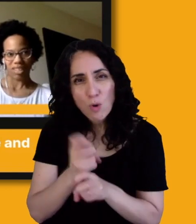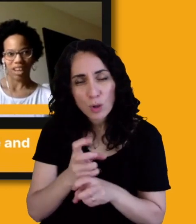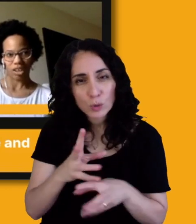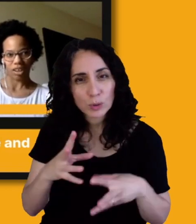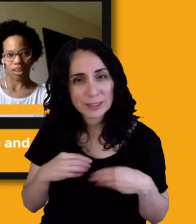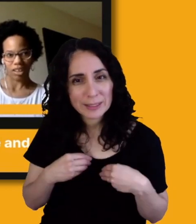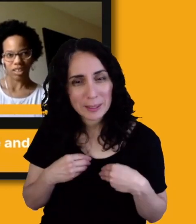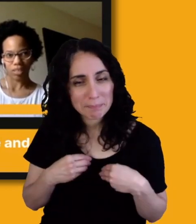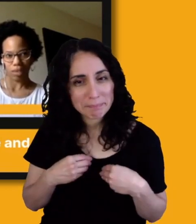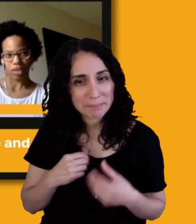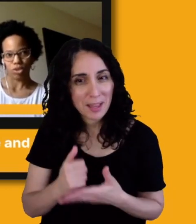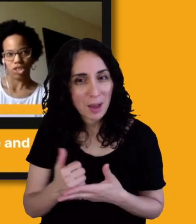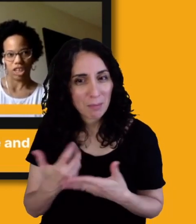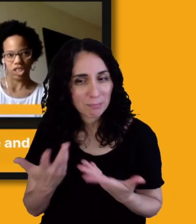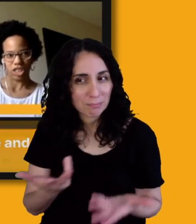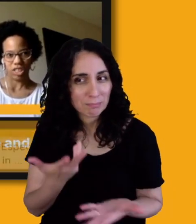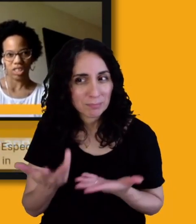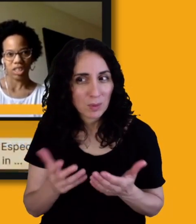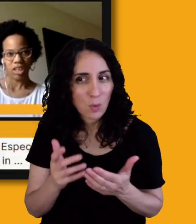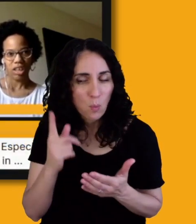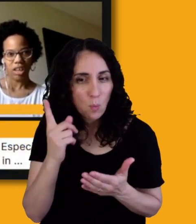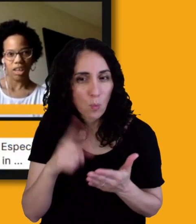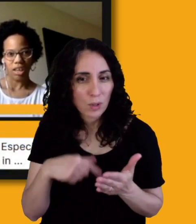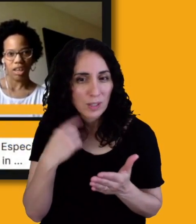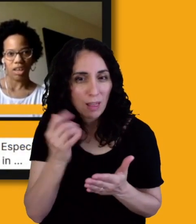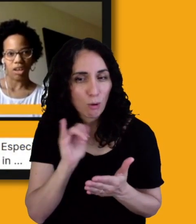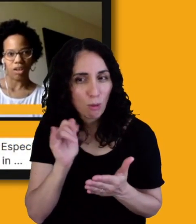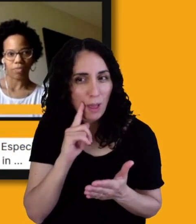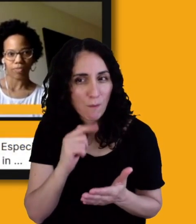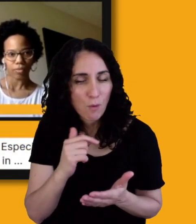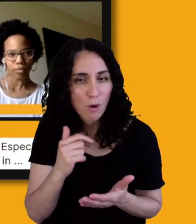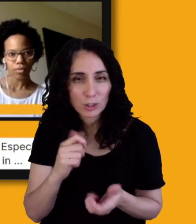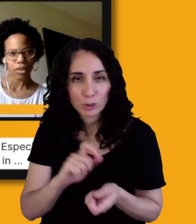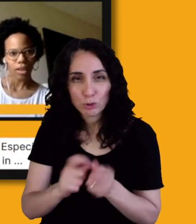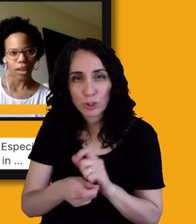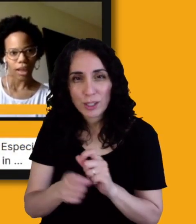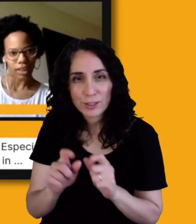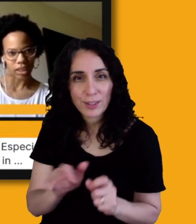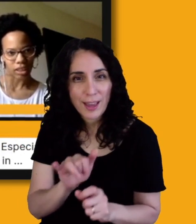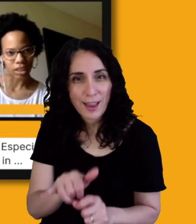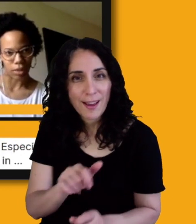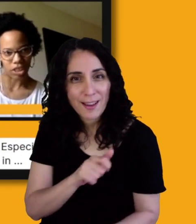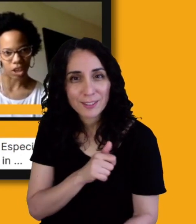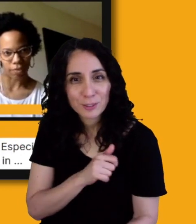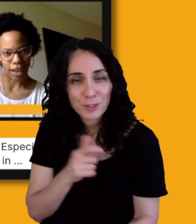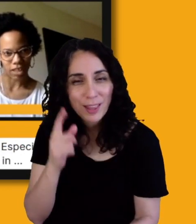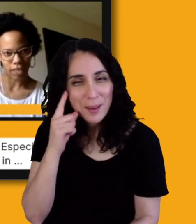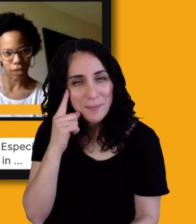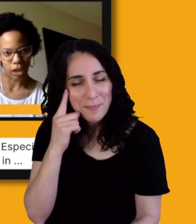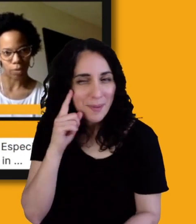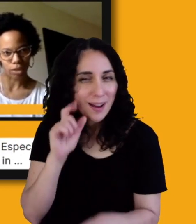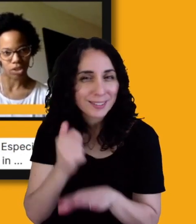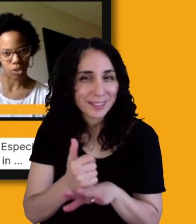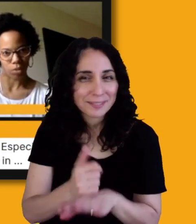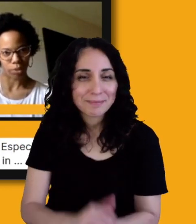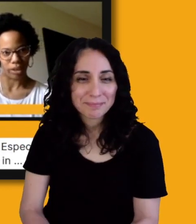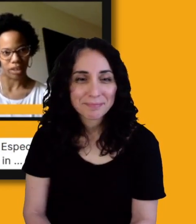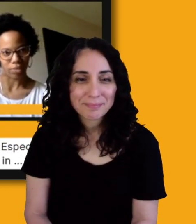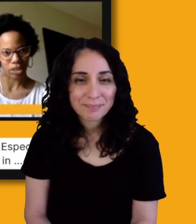look like to make those changes? Yeah. Yeah. And I think this message of asking for help is so important. Yeah. I'm